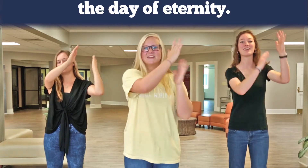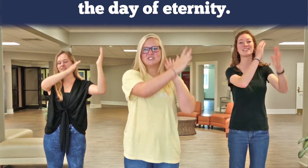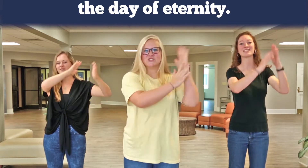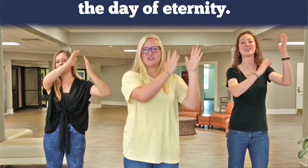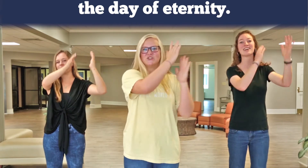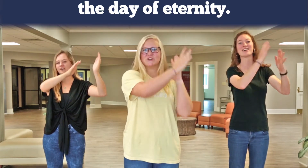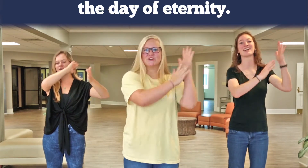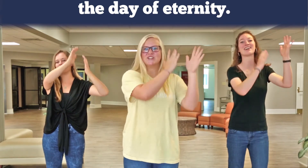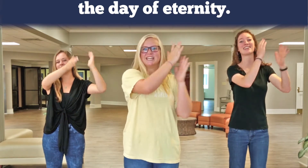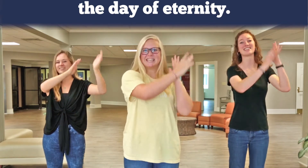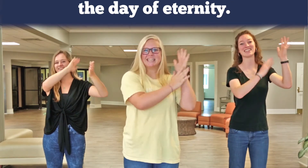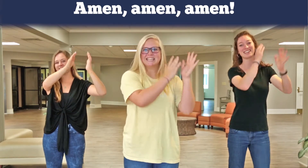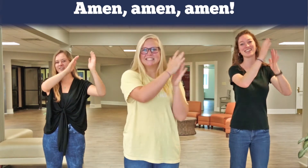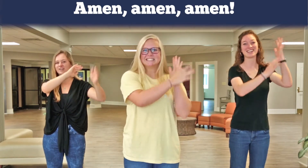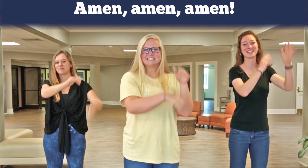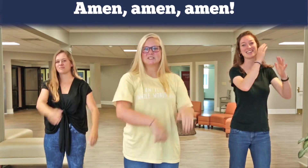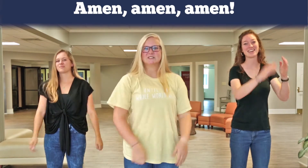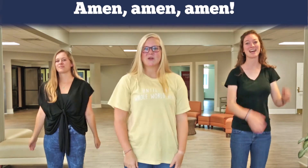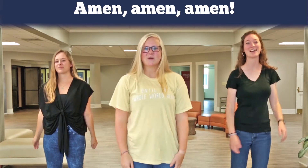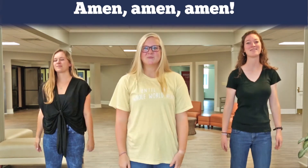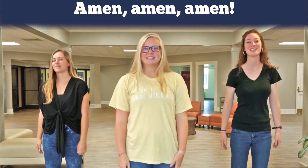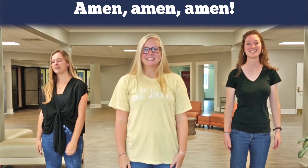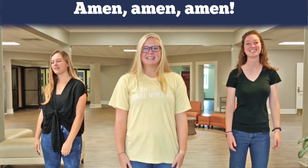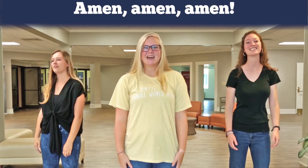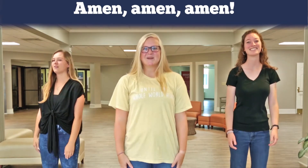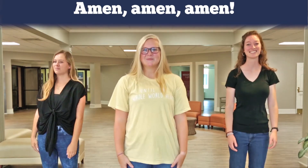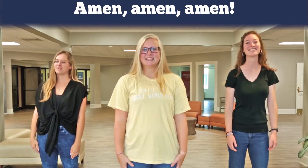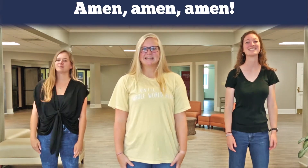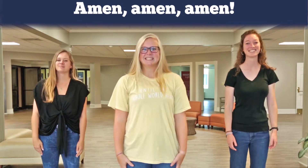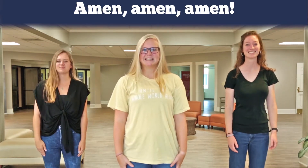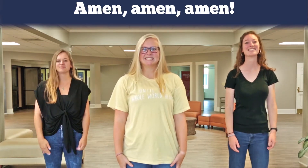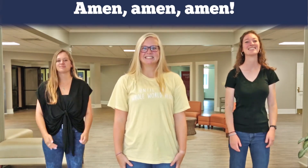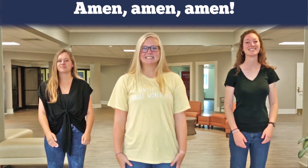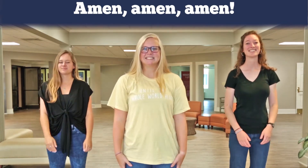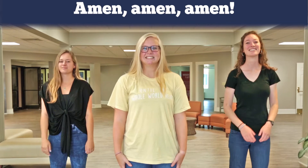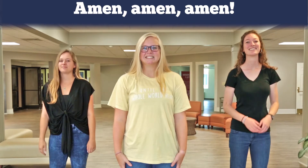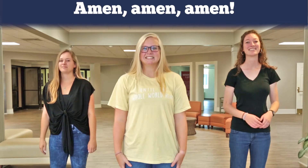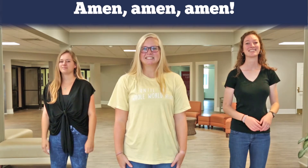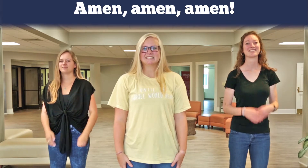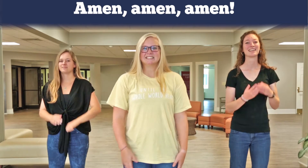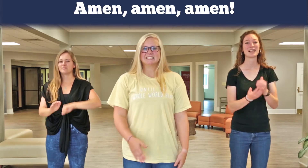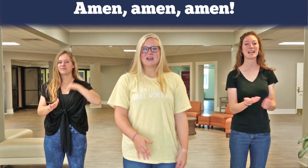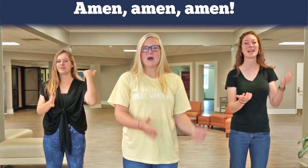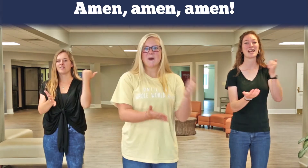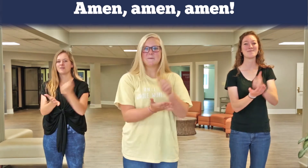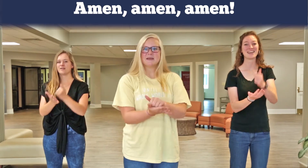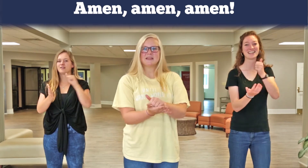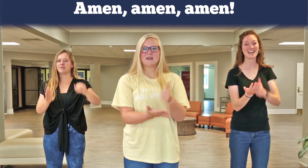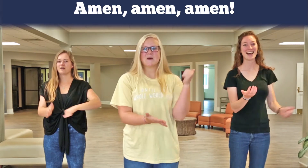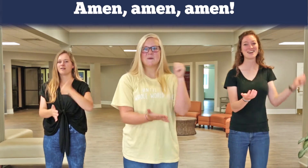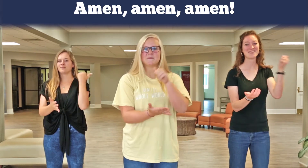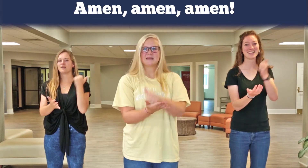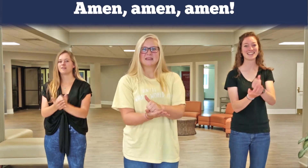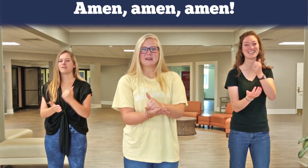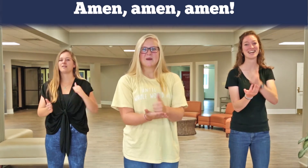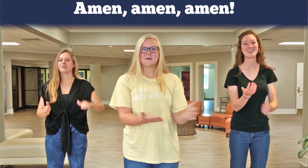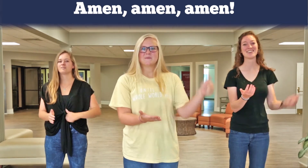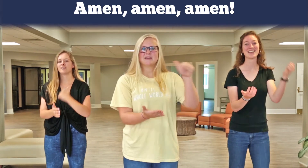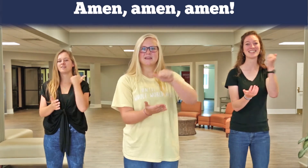eternity Amen, Amen, Amen Amen, Amen, Amen